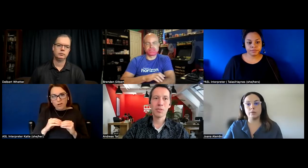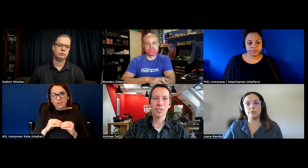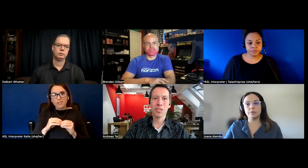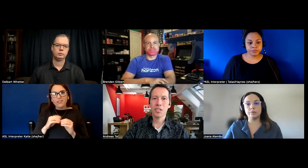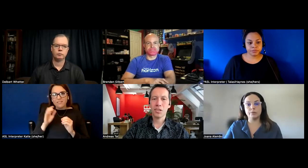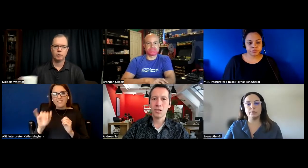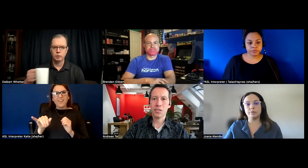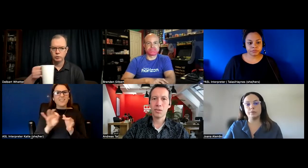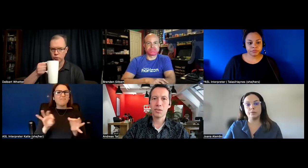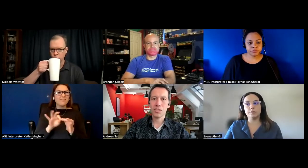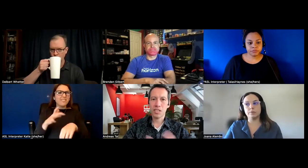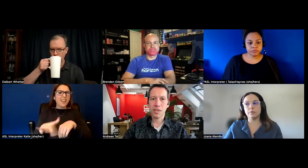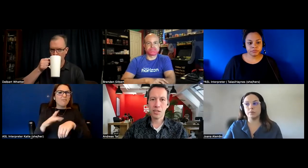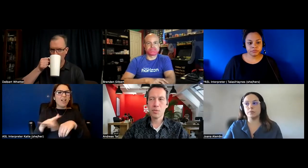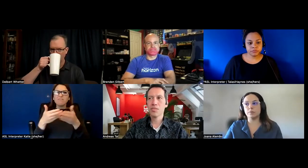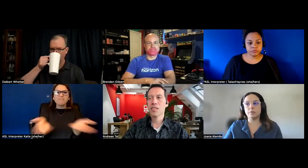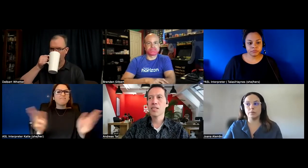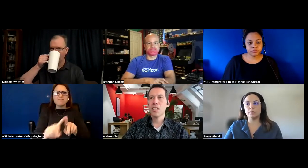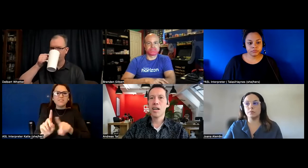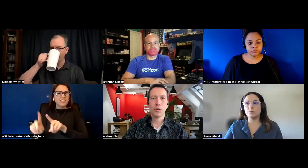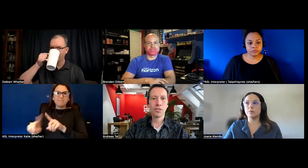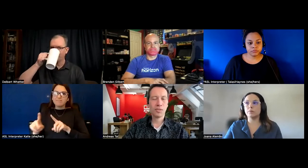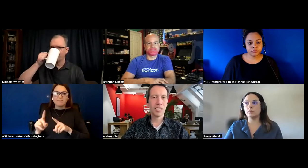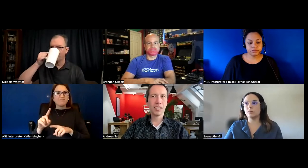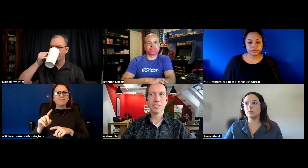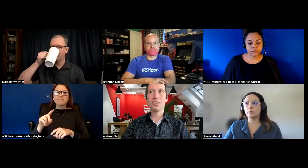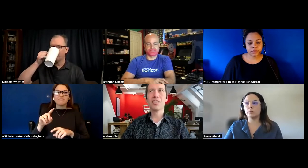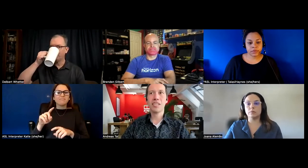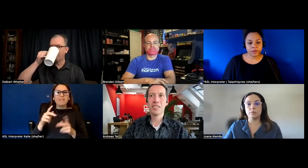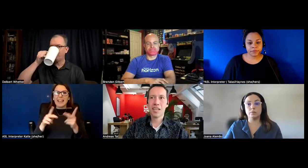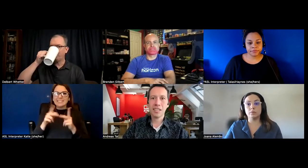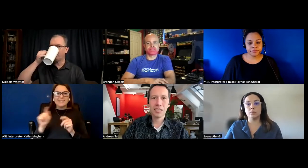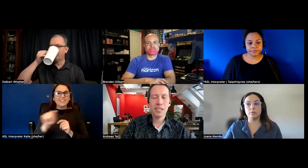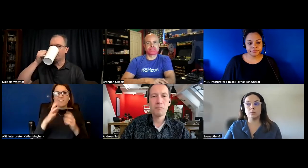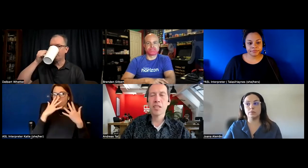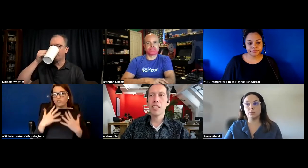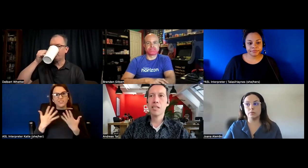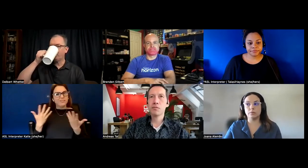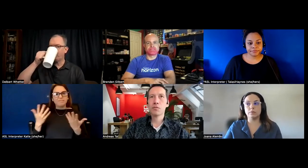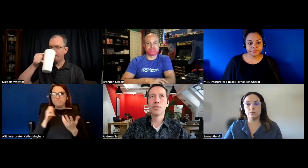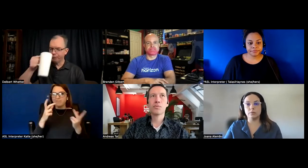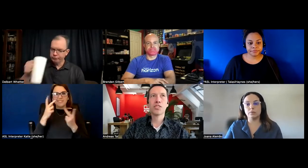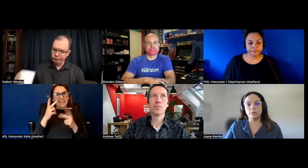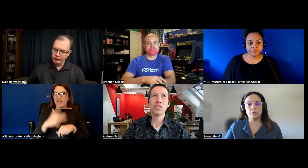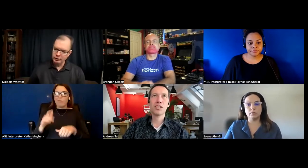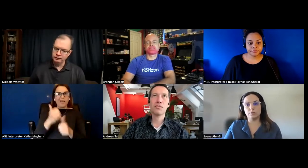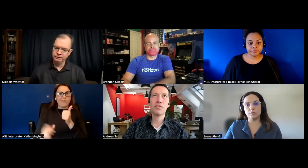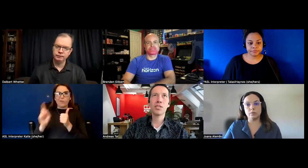on all the environments unfortunately it's not yet the case even for us 360 video